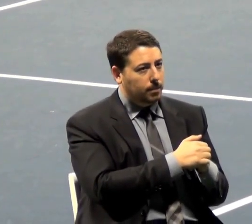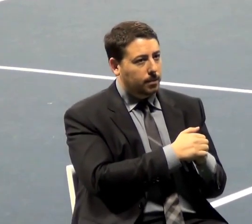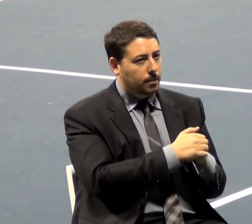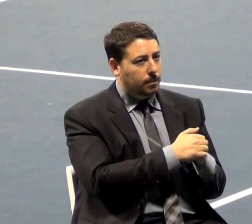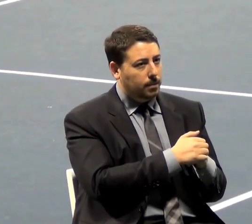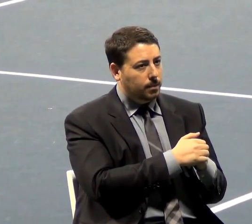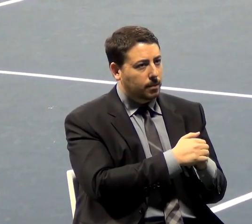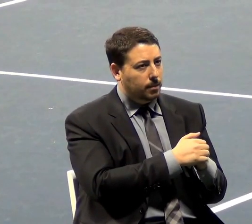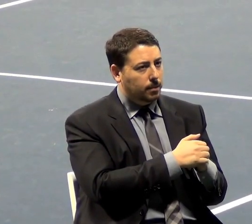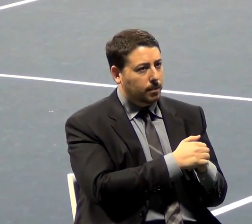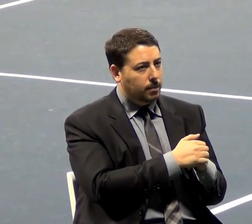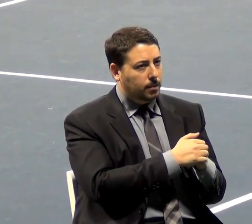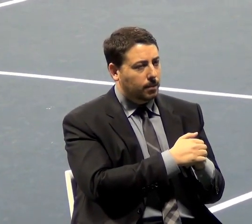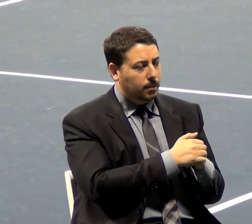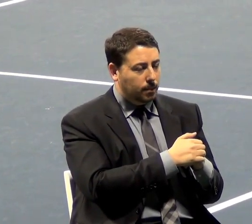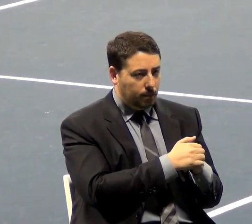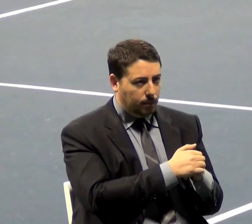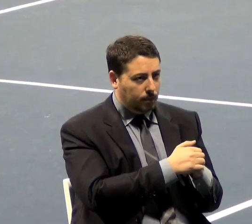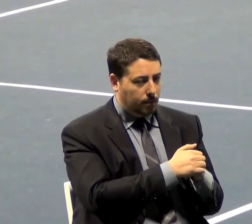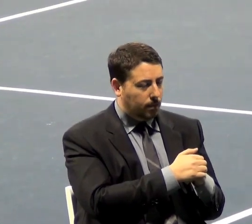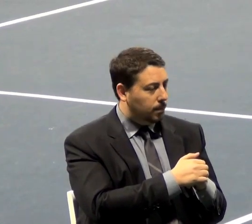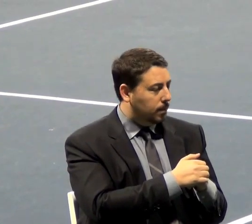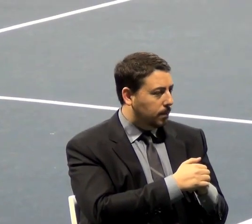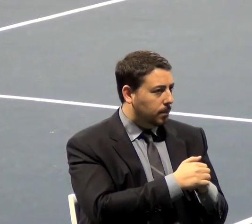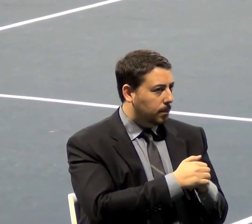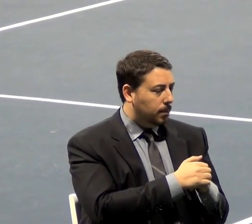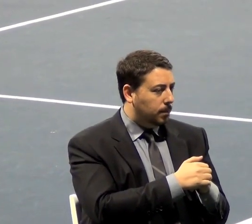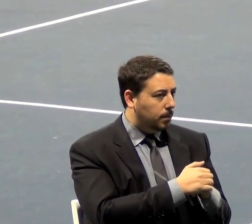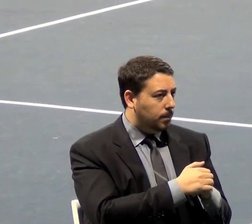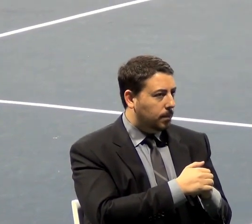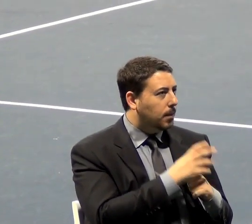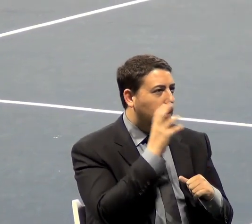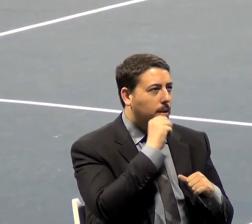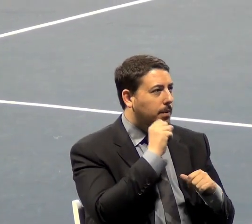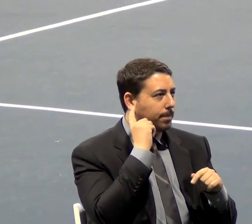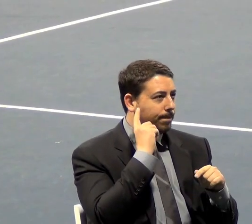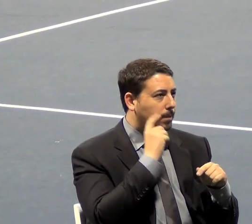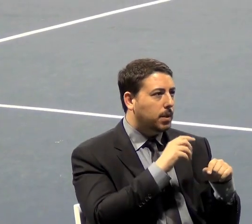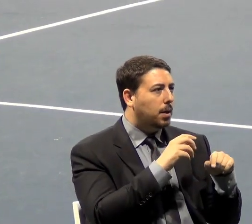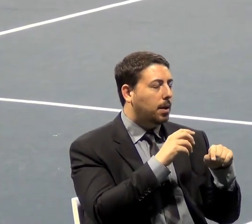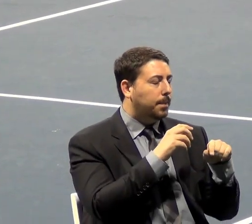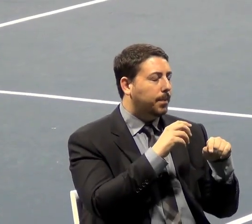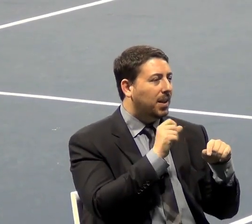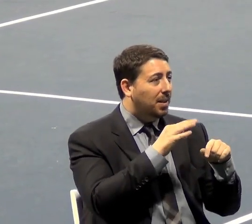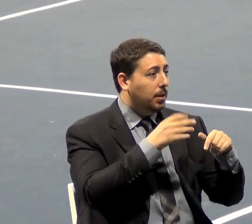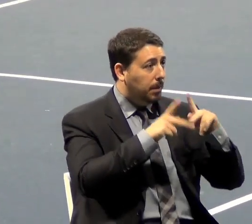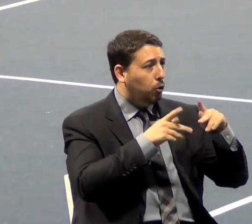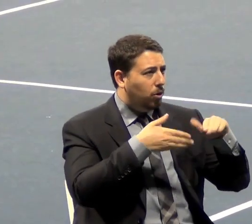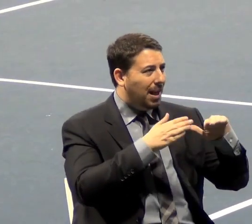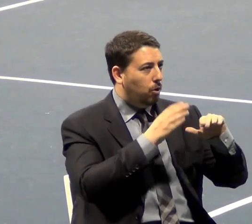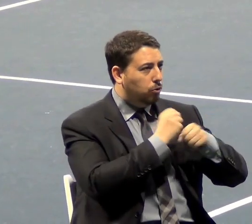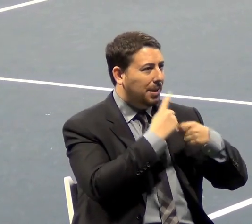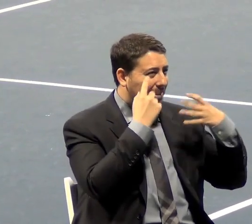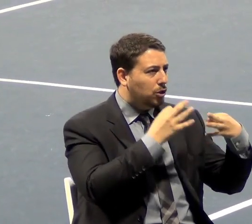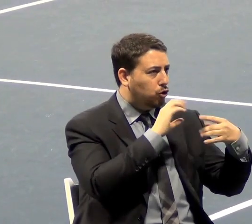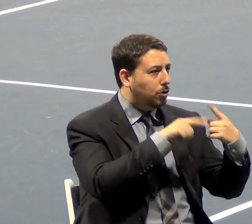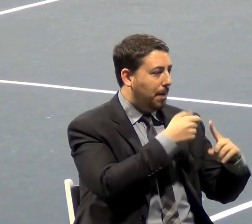The argument against this is that somebody, if they're allowed to make up their own decision about their personal habits, they might do some dumb things.